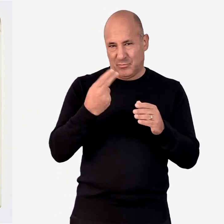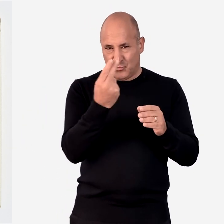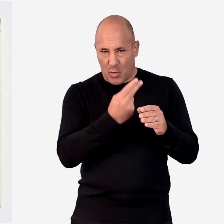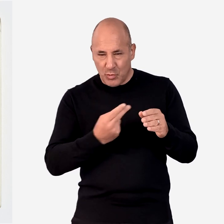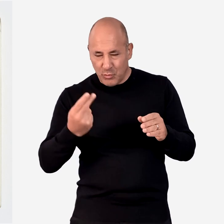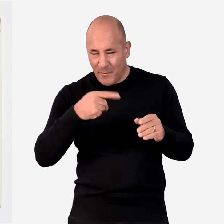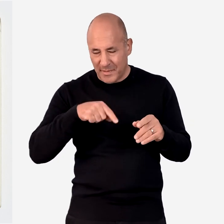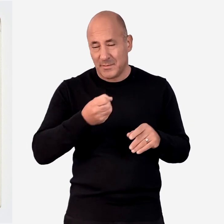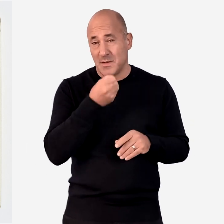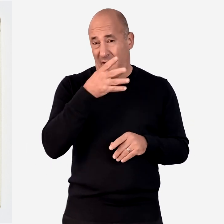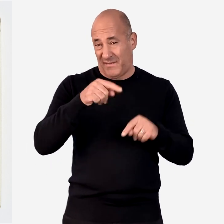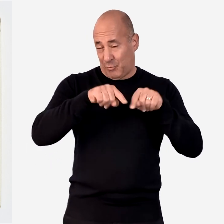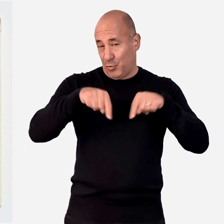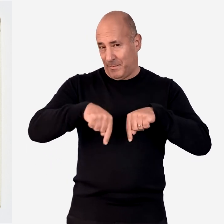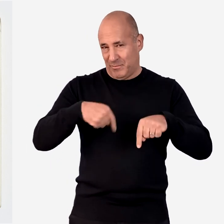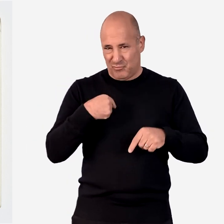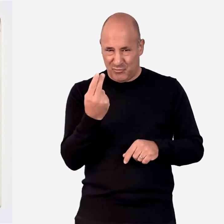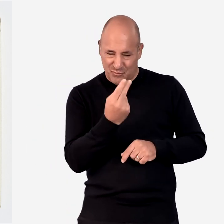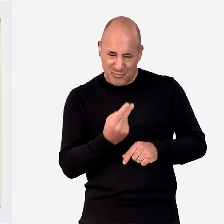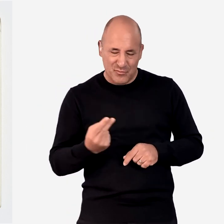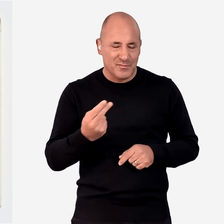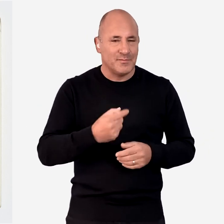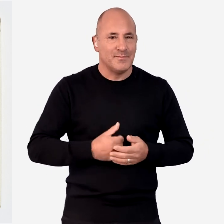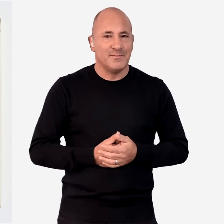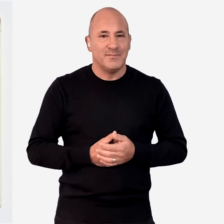was there for the three weeks I planned in this lovely art room.